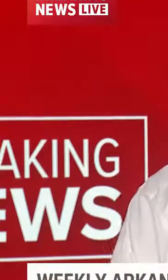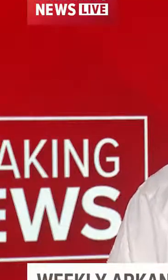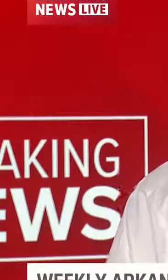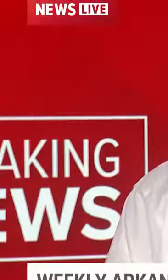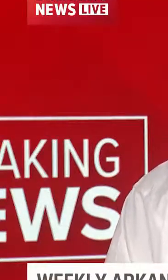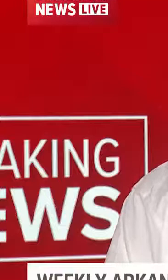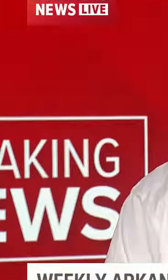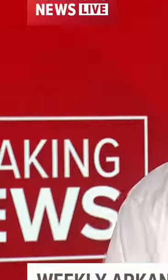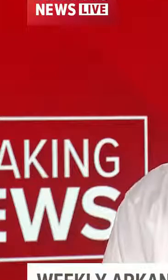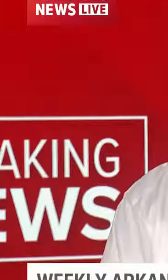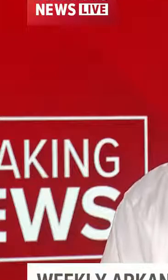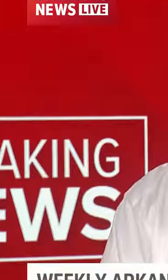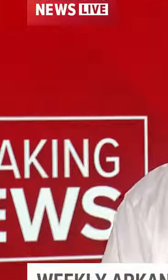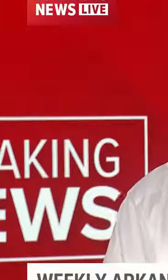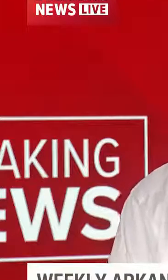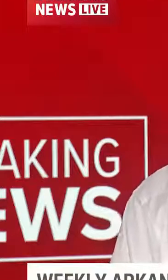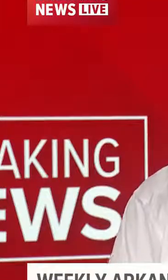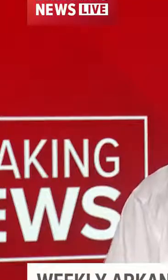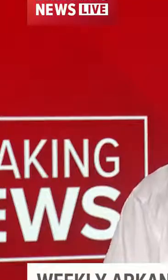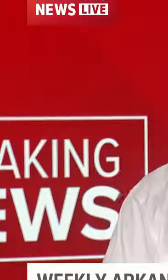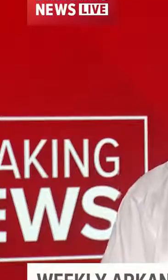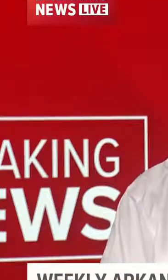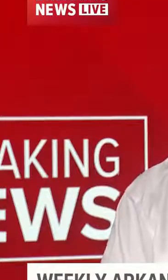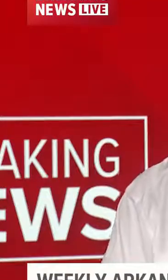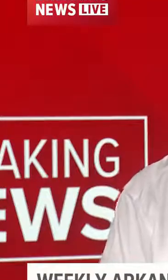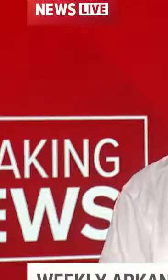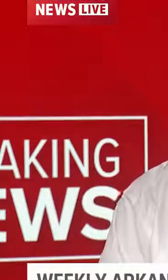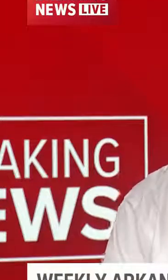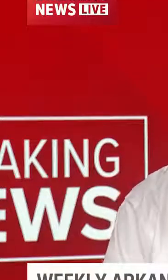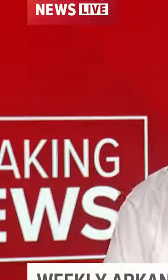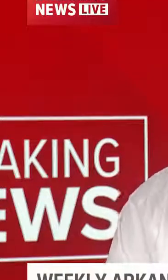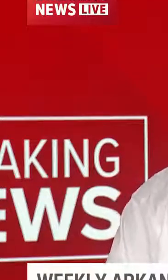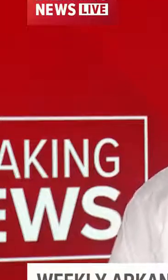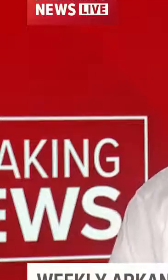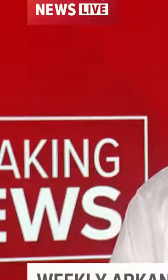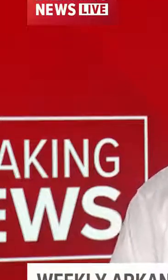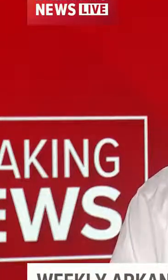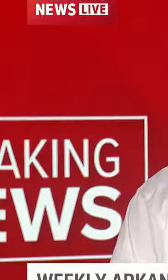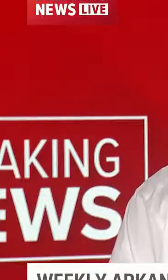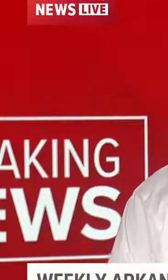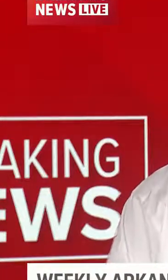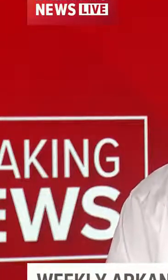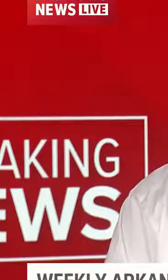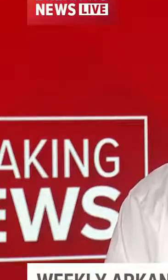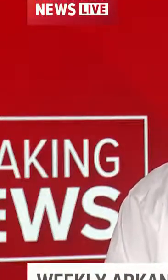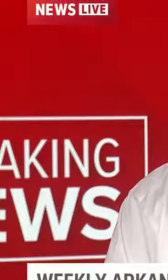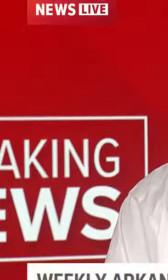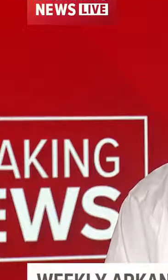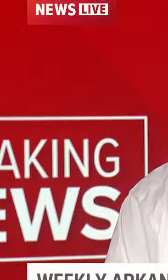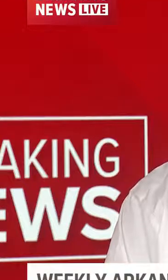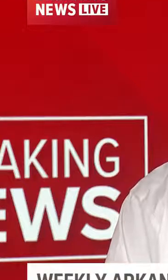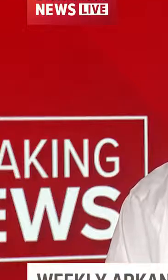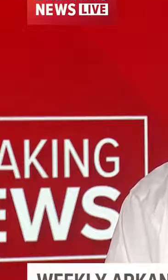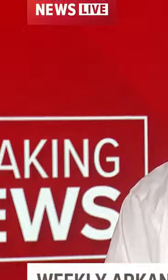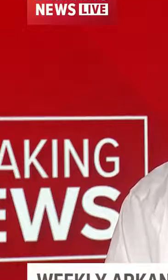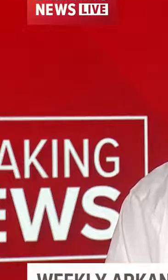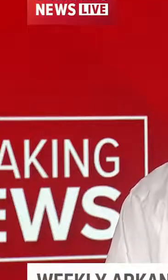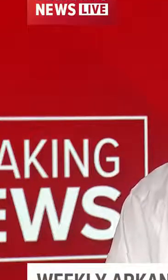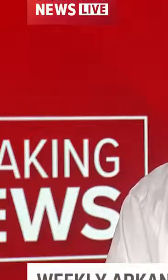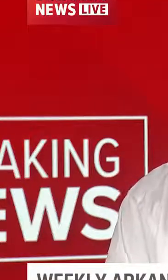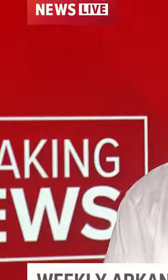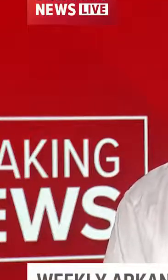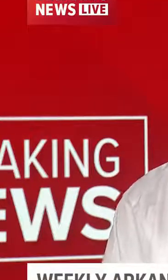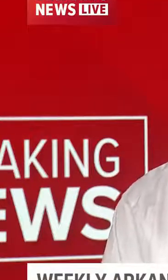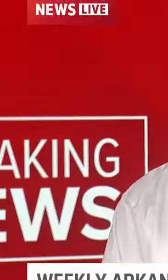category, which actually started yesterday in Arkansas. You heard Dr. Jose Romero talk about that other variant